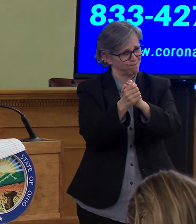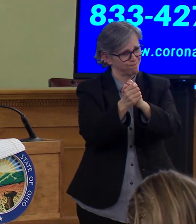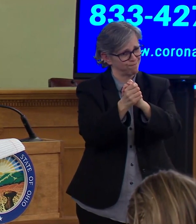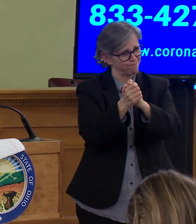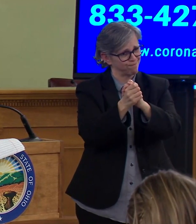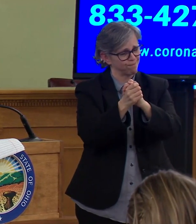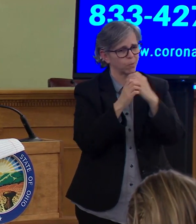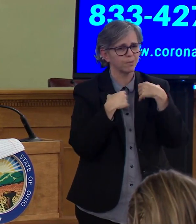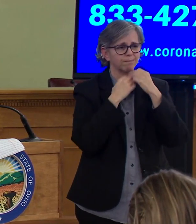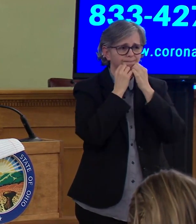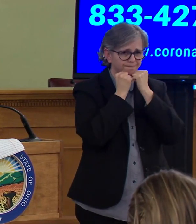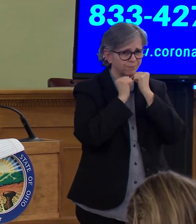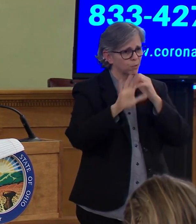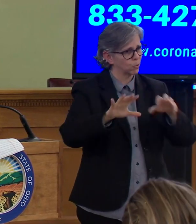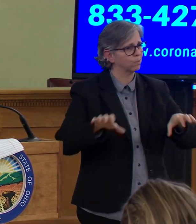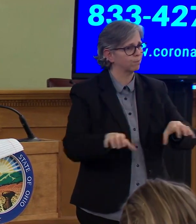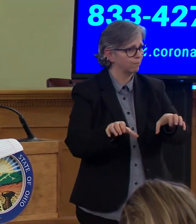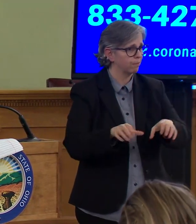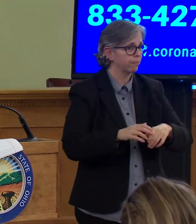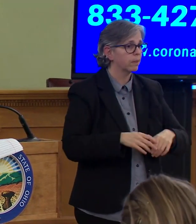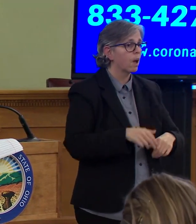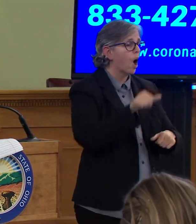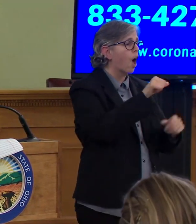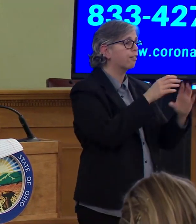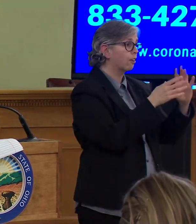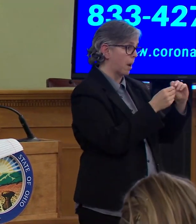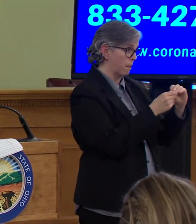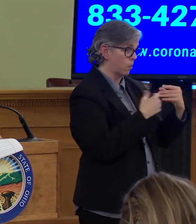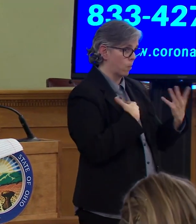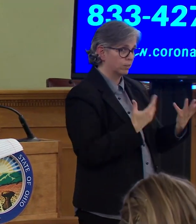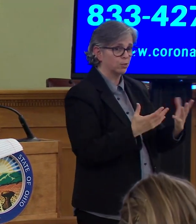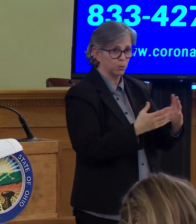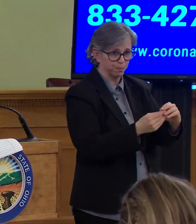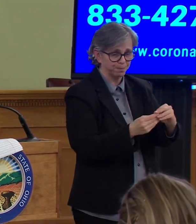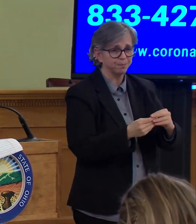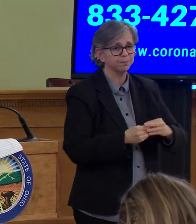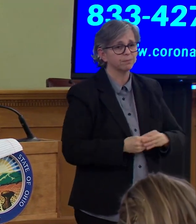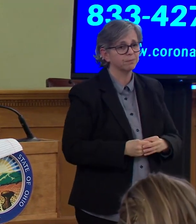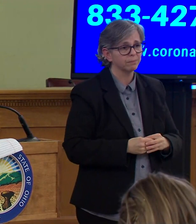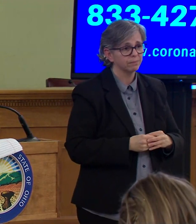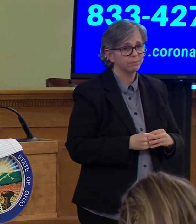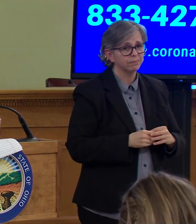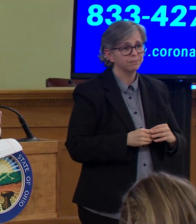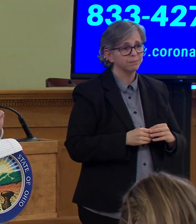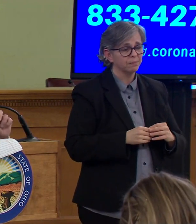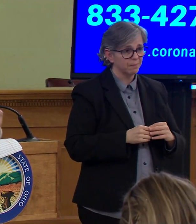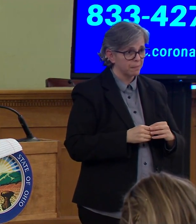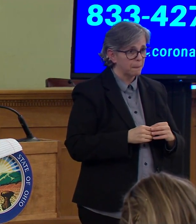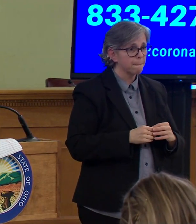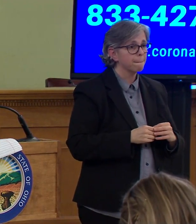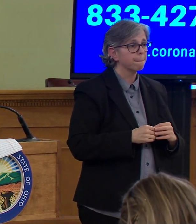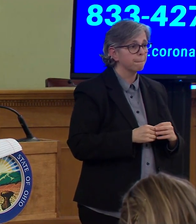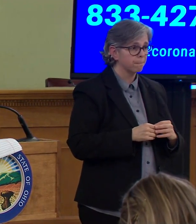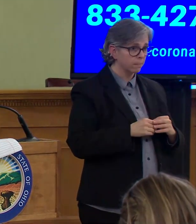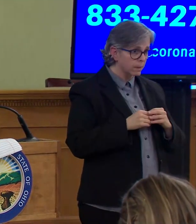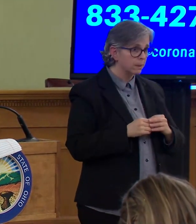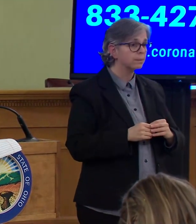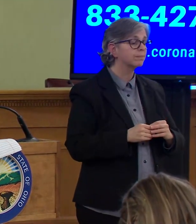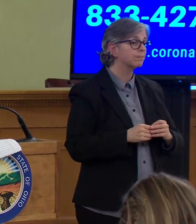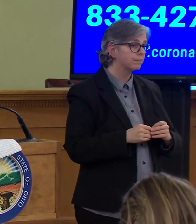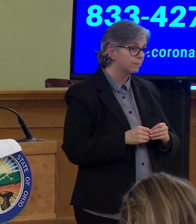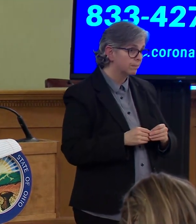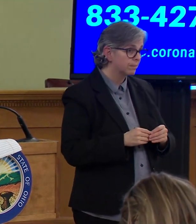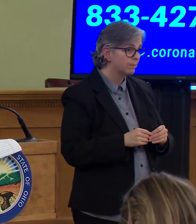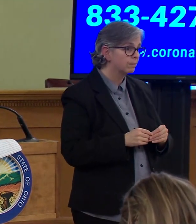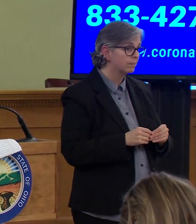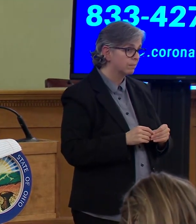A couple of additional comments. We cannot tell people as we are telling them, and